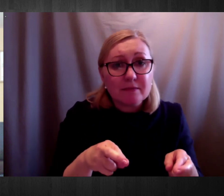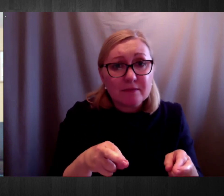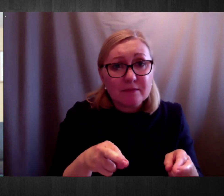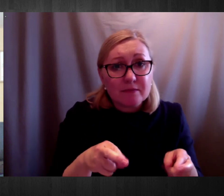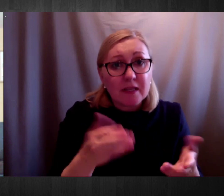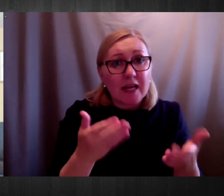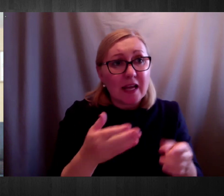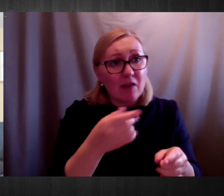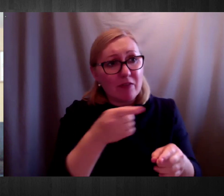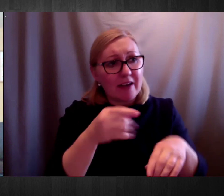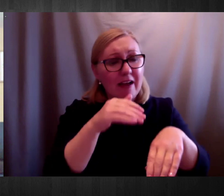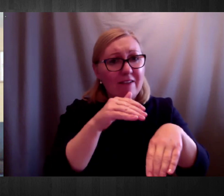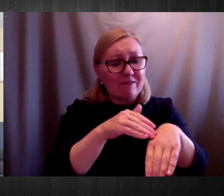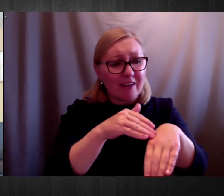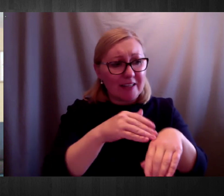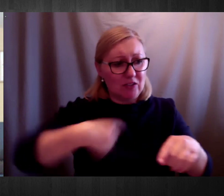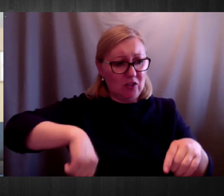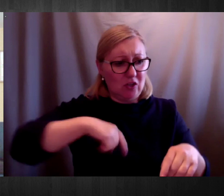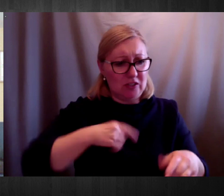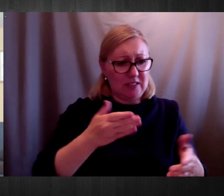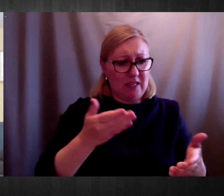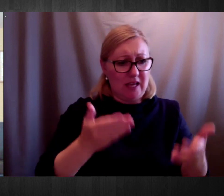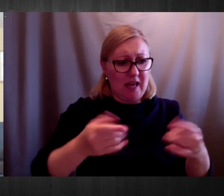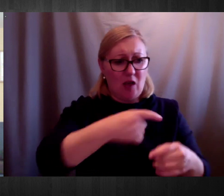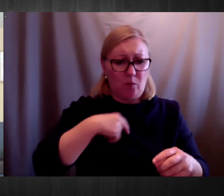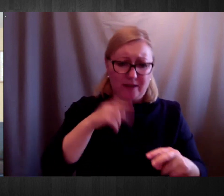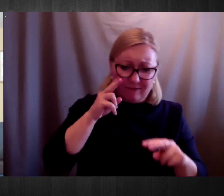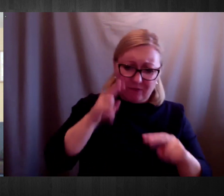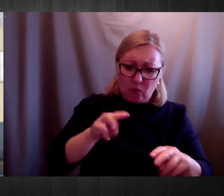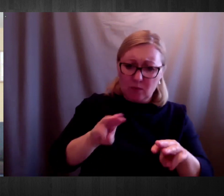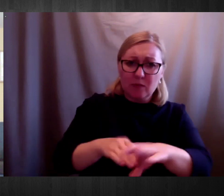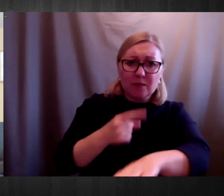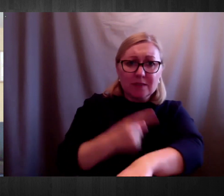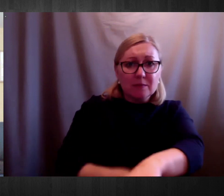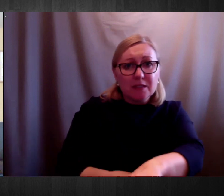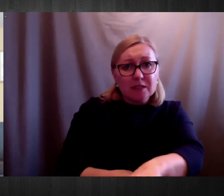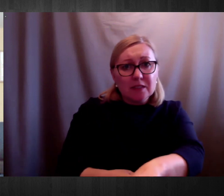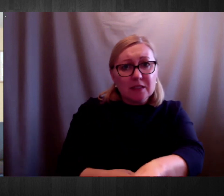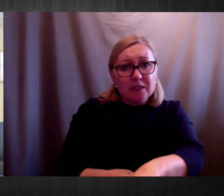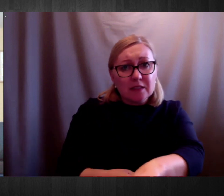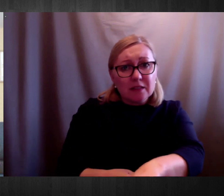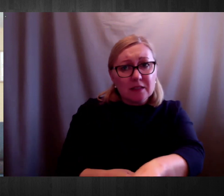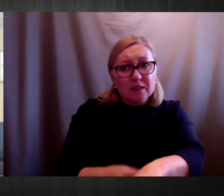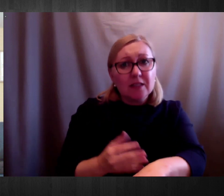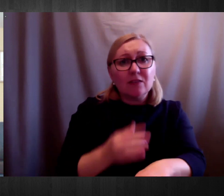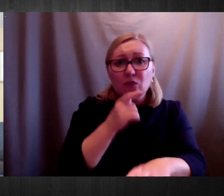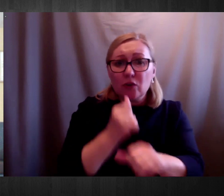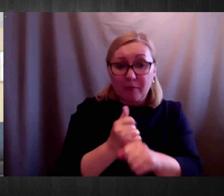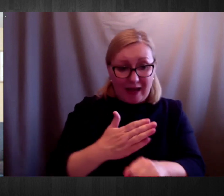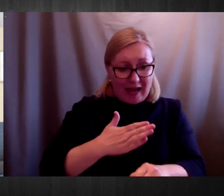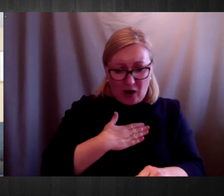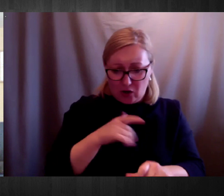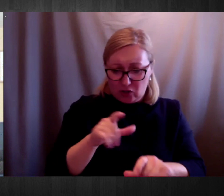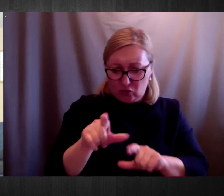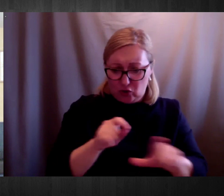of disabled people having autonomy in choice in their daily life. So,